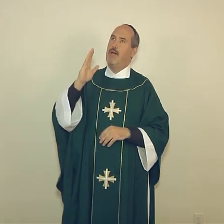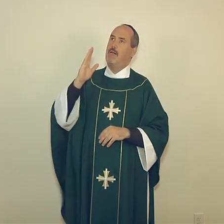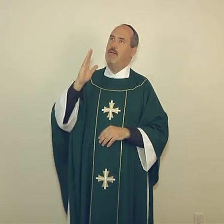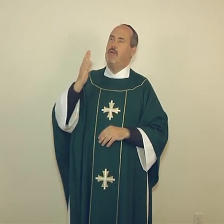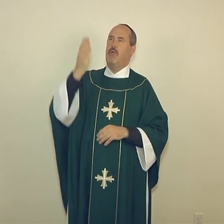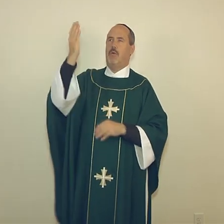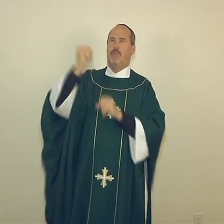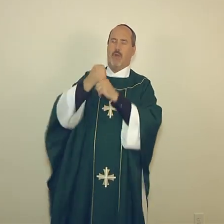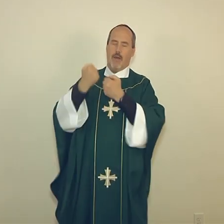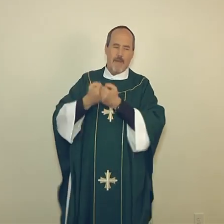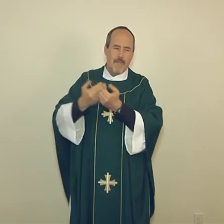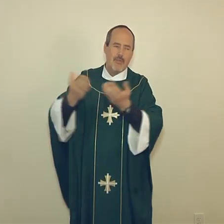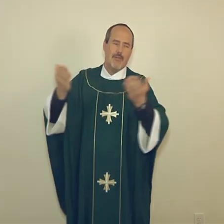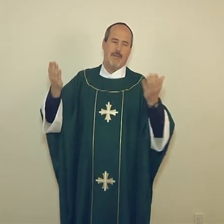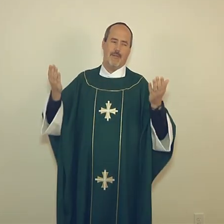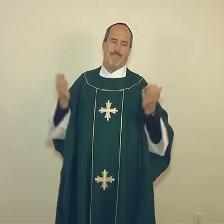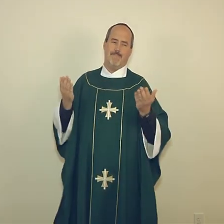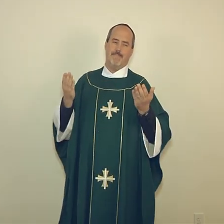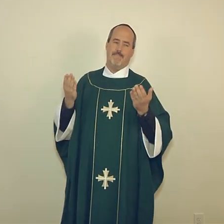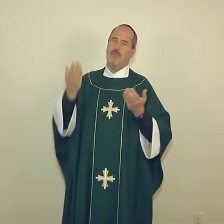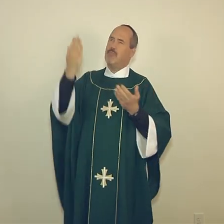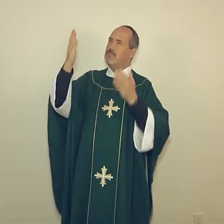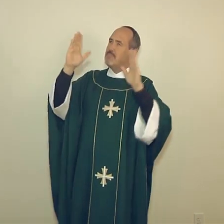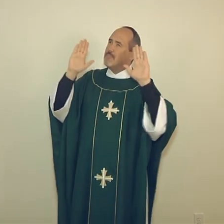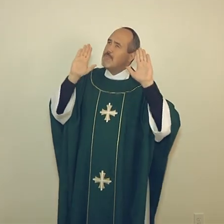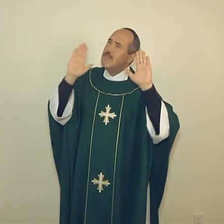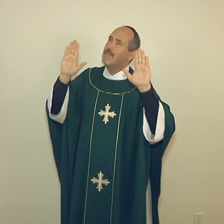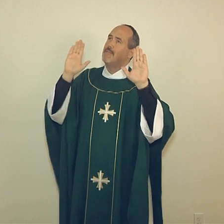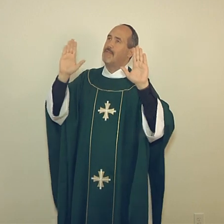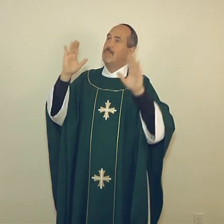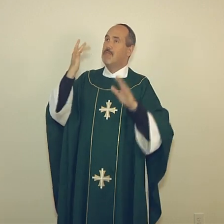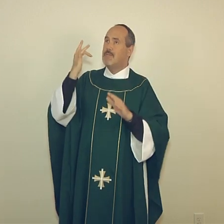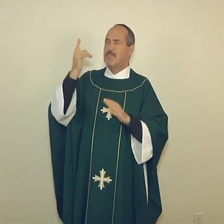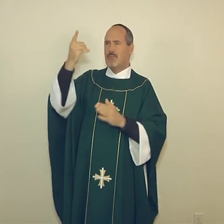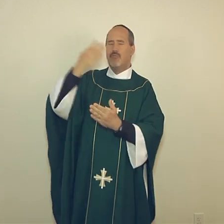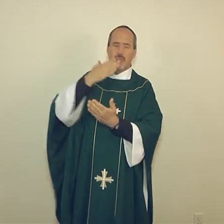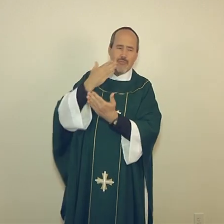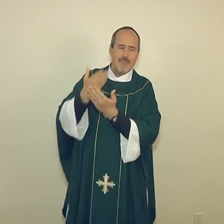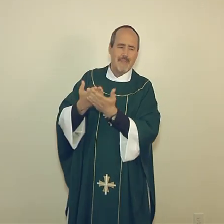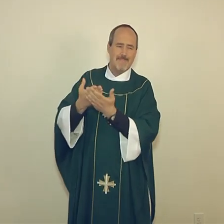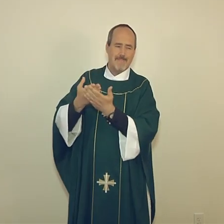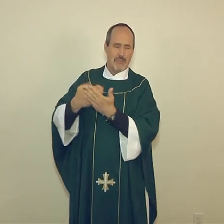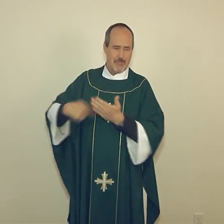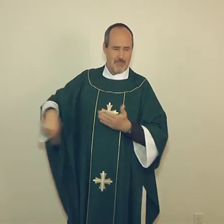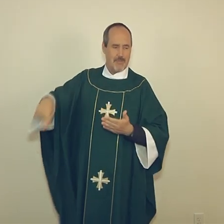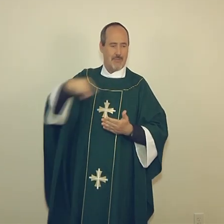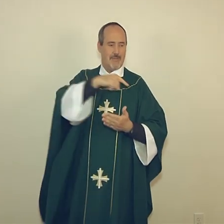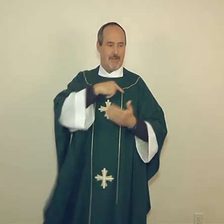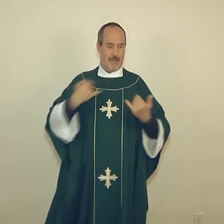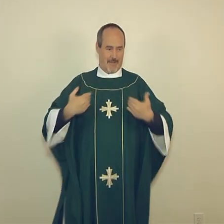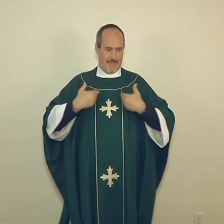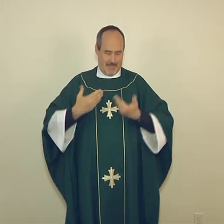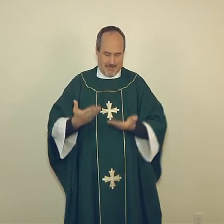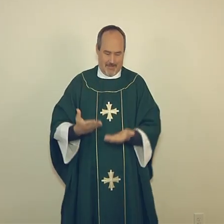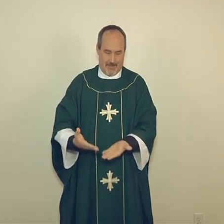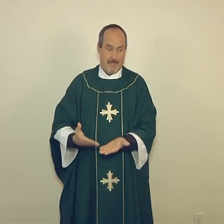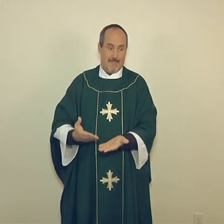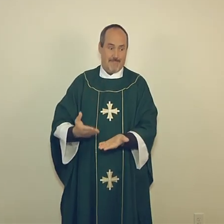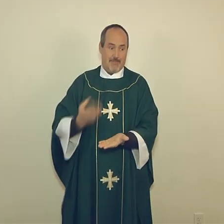Blessed are you, Lord God of all creation, for through your goodness we have received the wine